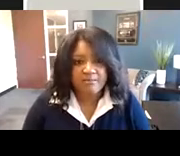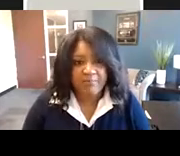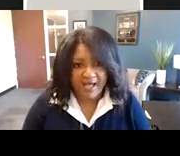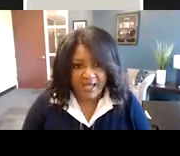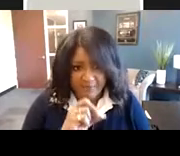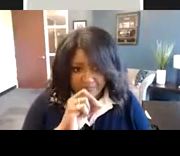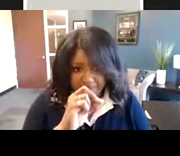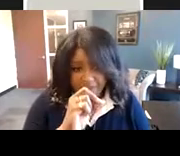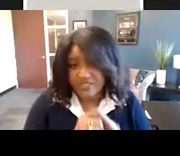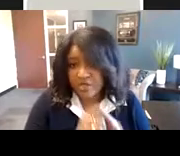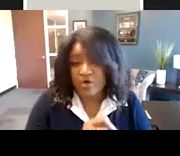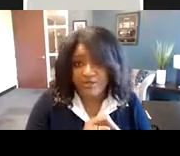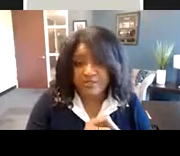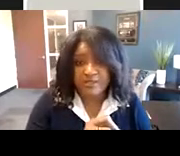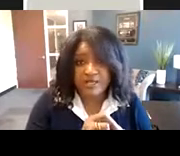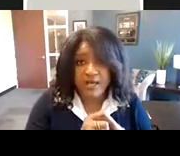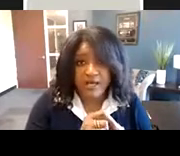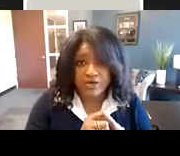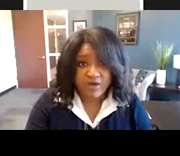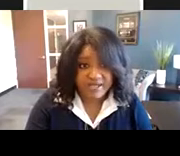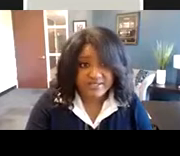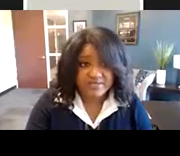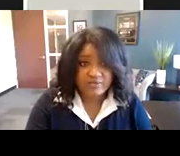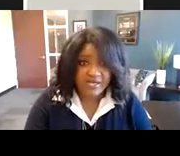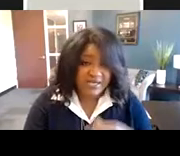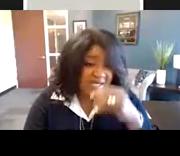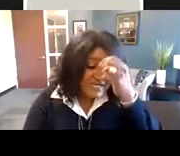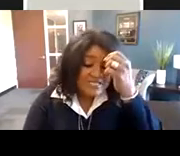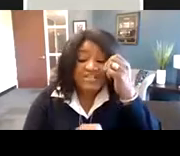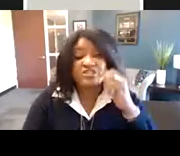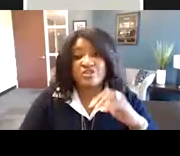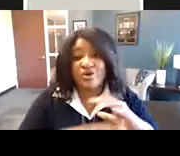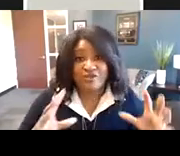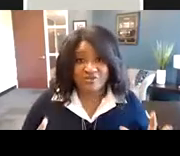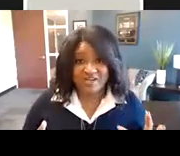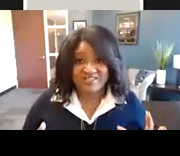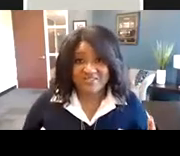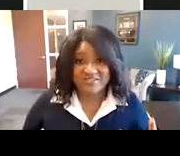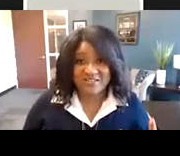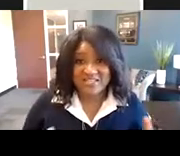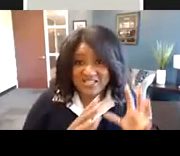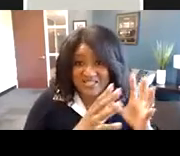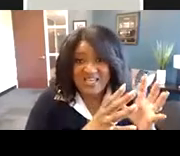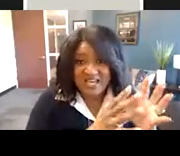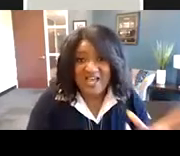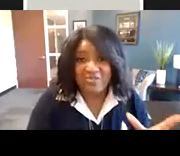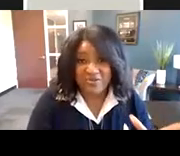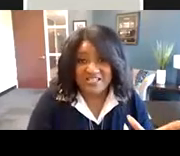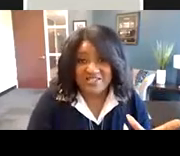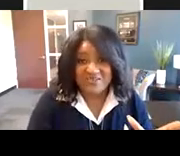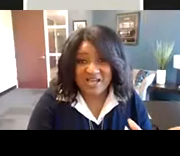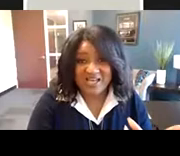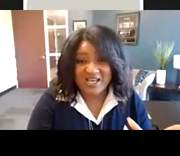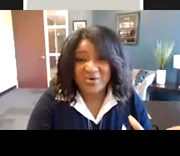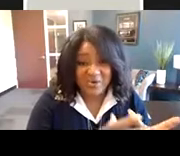by this COVID crisis, right? And it's not just a COVID crisis. It's not just a health